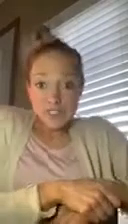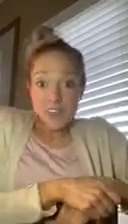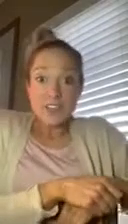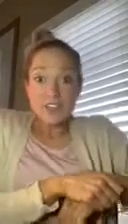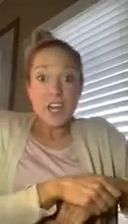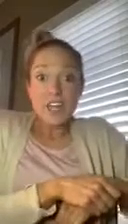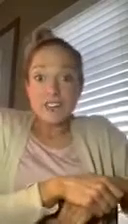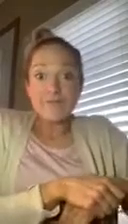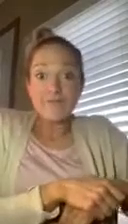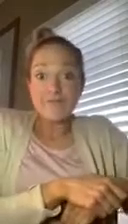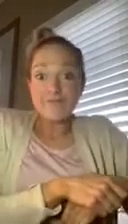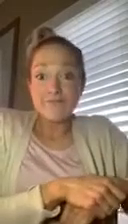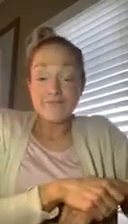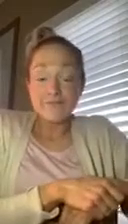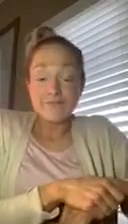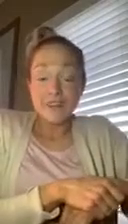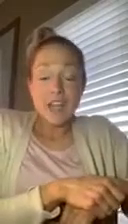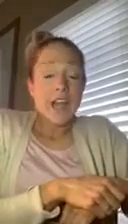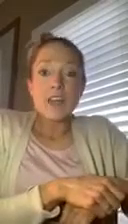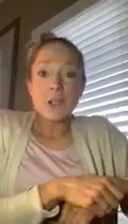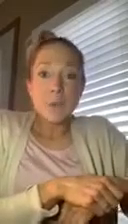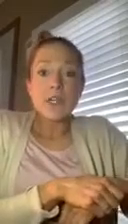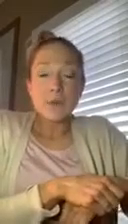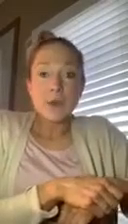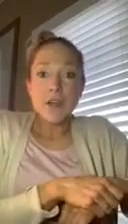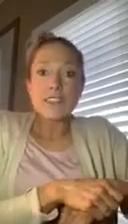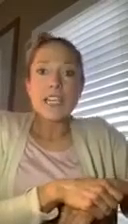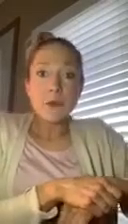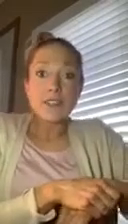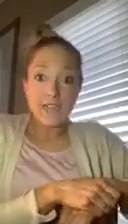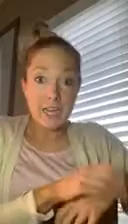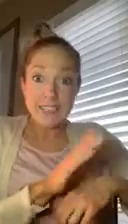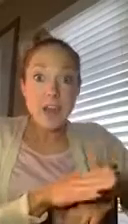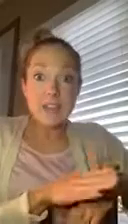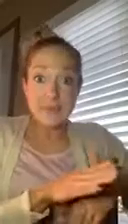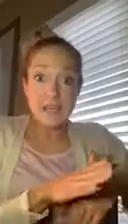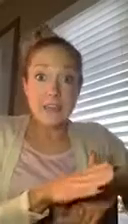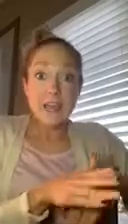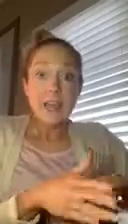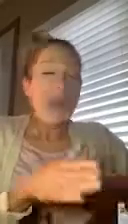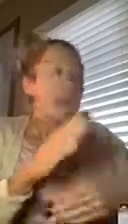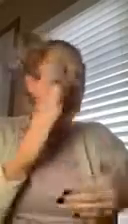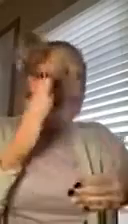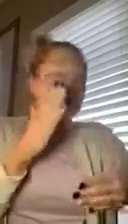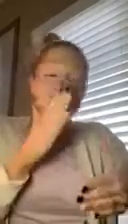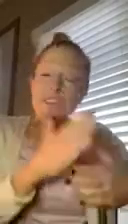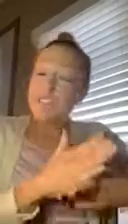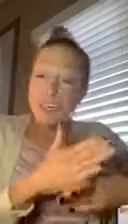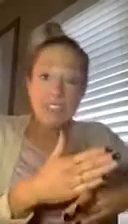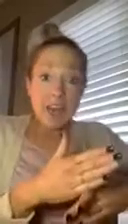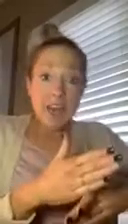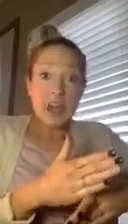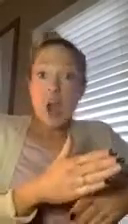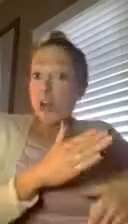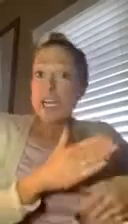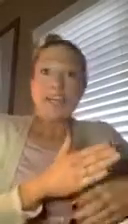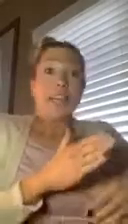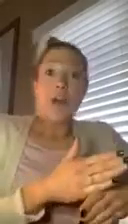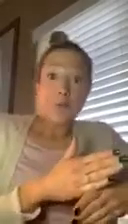face of lying. Hmm. I knew he knew where it was. And he was not telling me. Like, dead set on he did not know where it